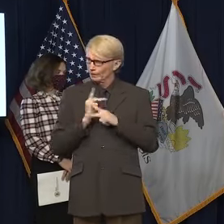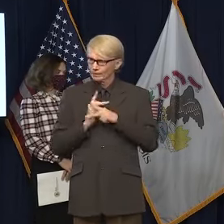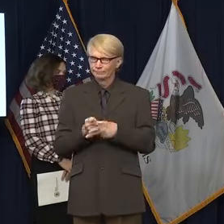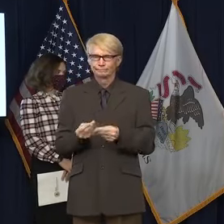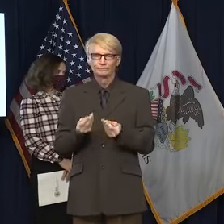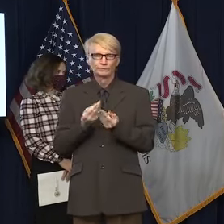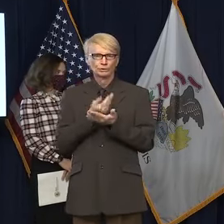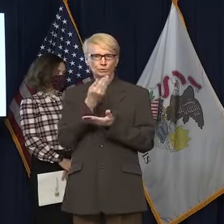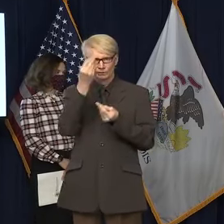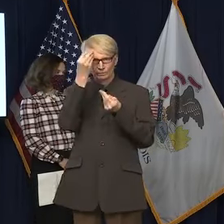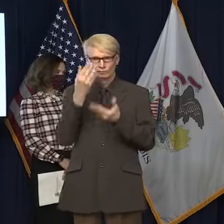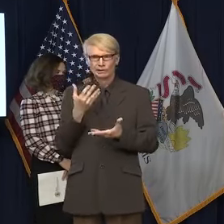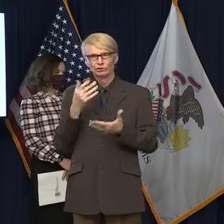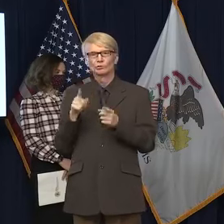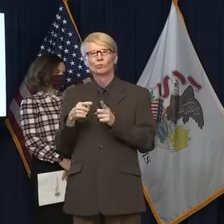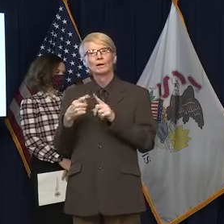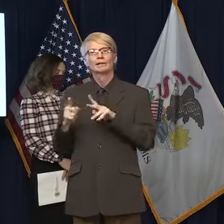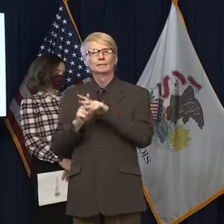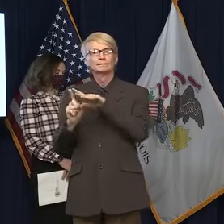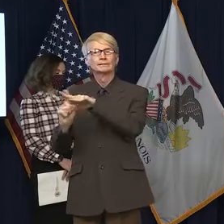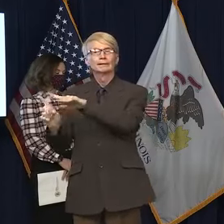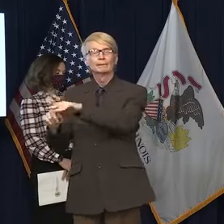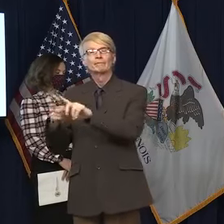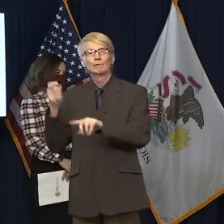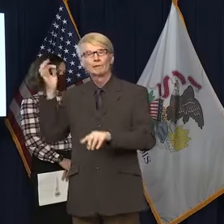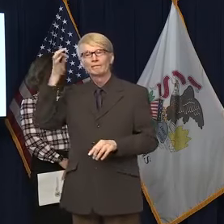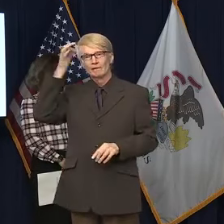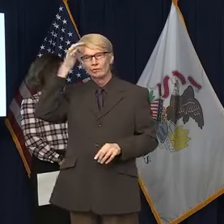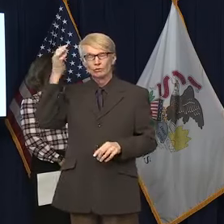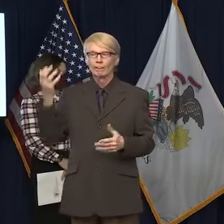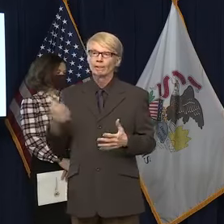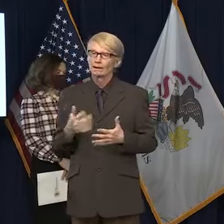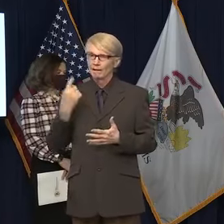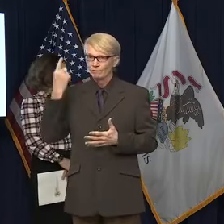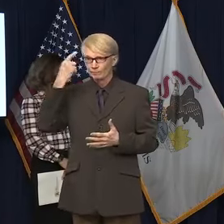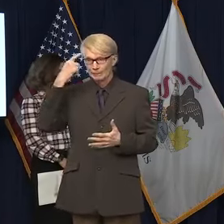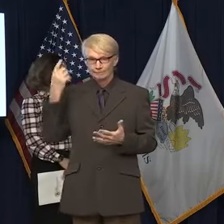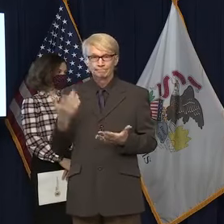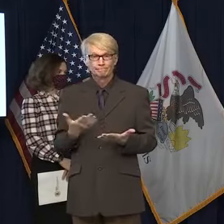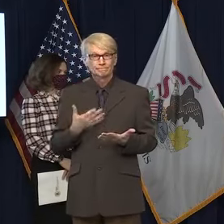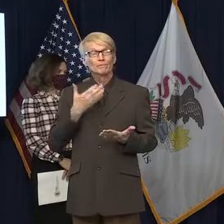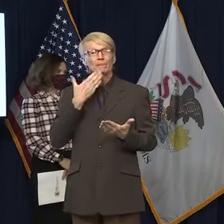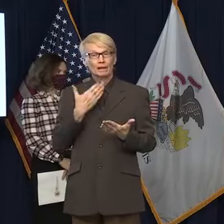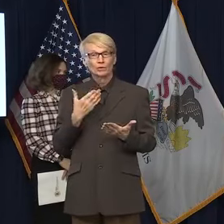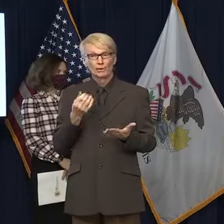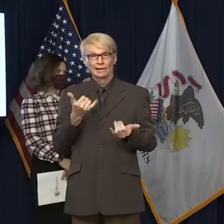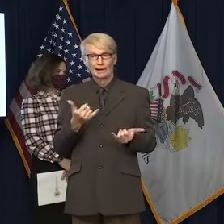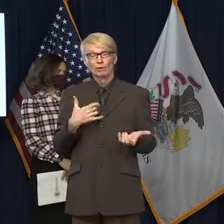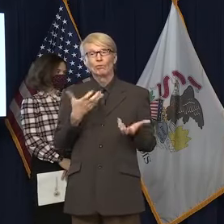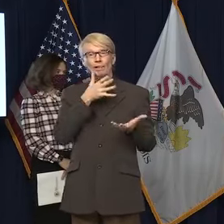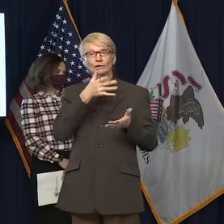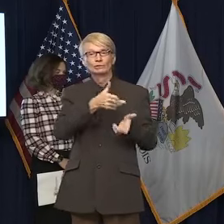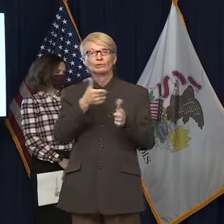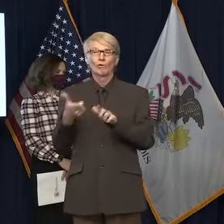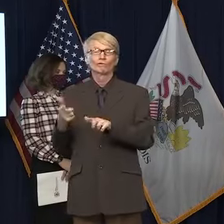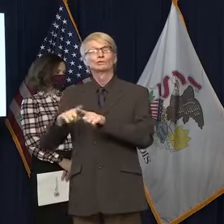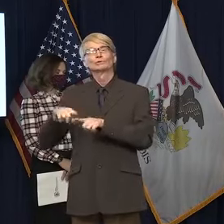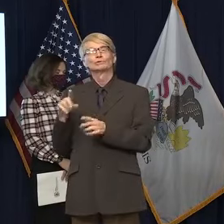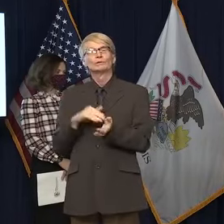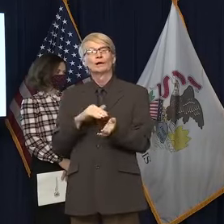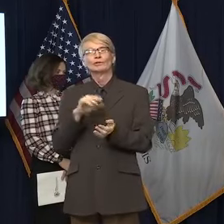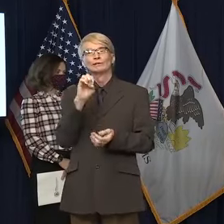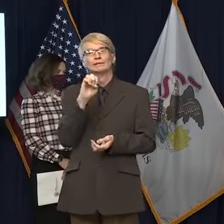with new information as we learn it from the federal government. Thank you, and with that, I'd like to turn it over to Dr.